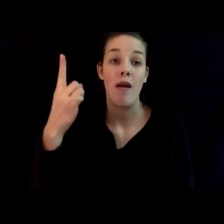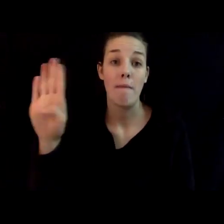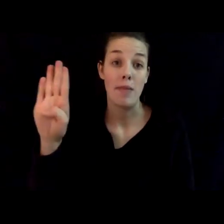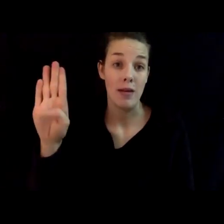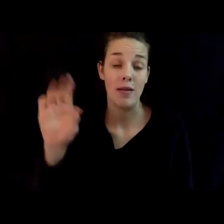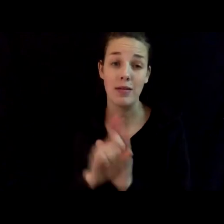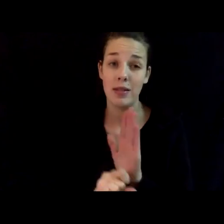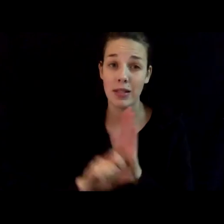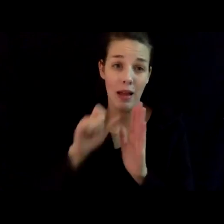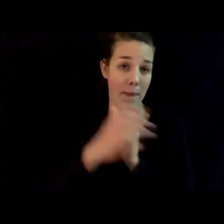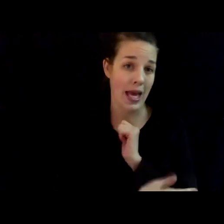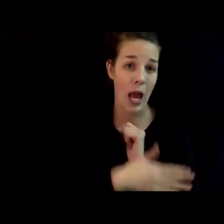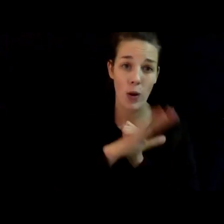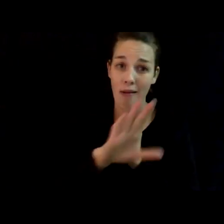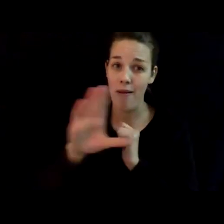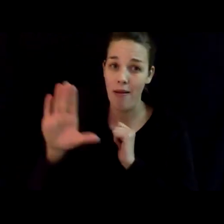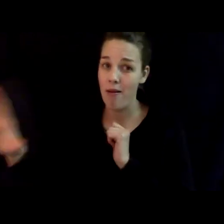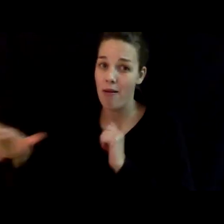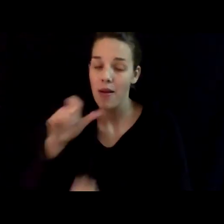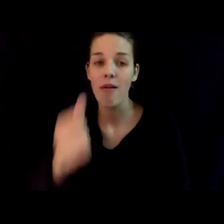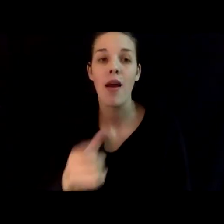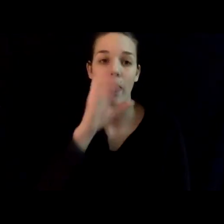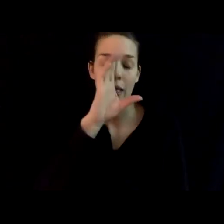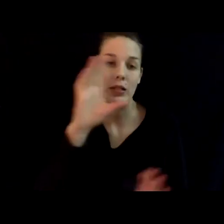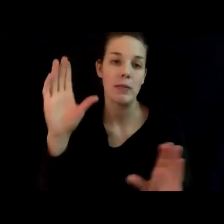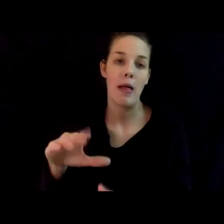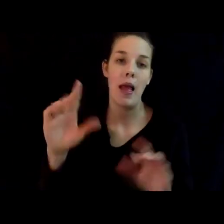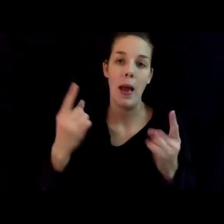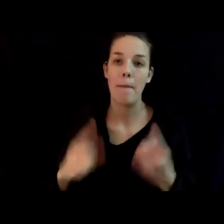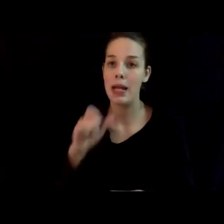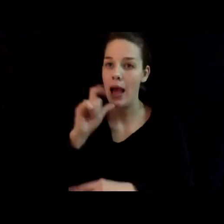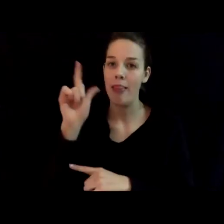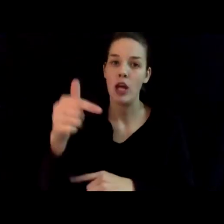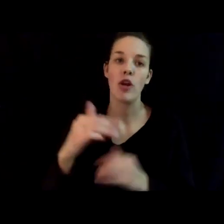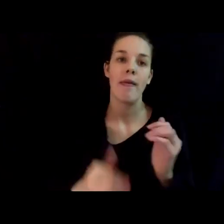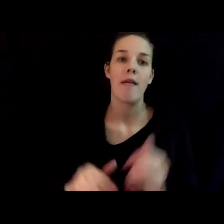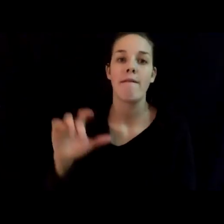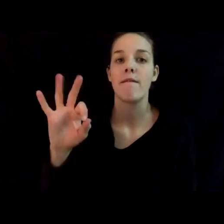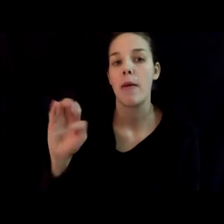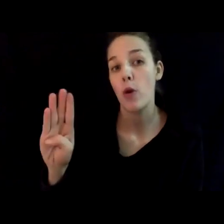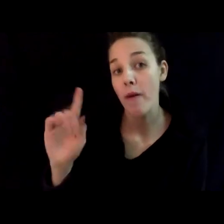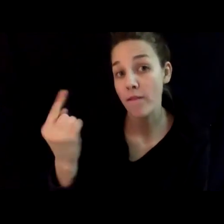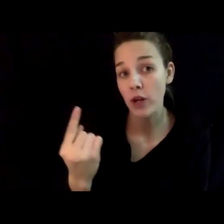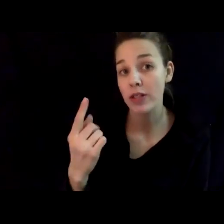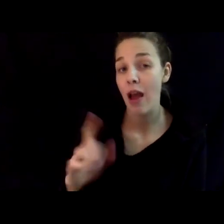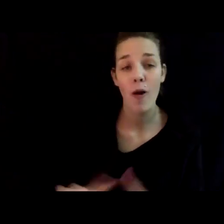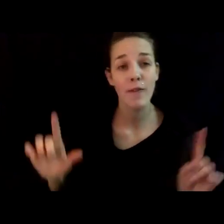not county by county. They expect this to happen no later than February 1. However, that does not mean that on February